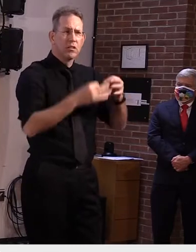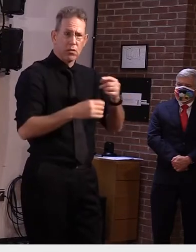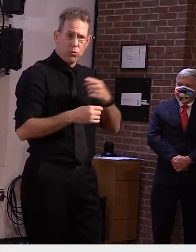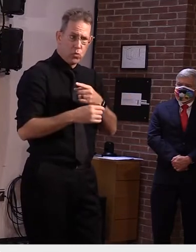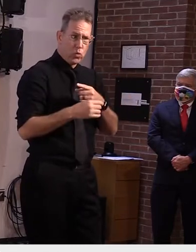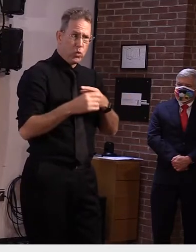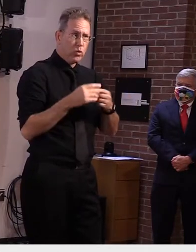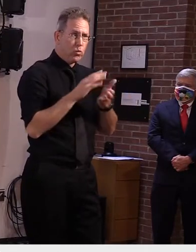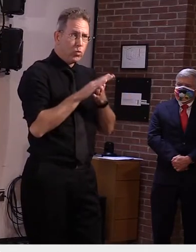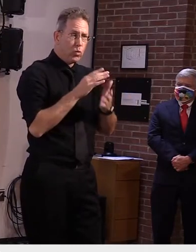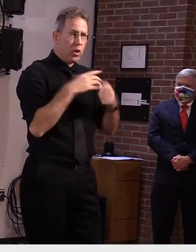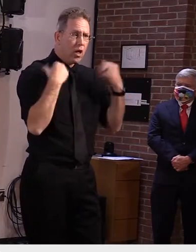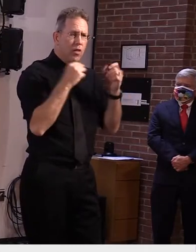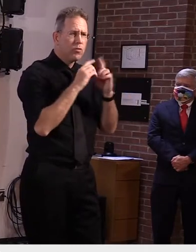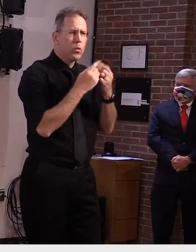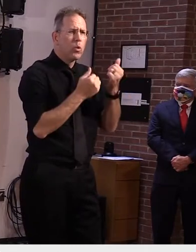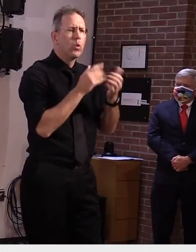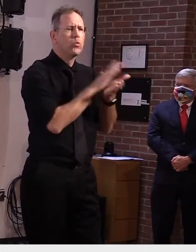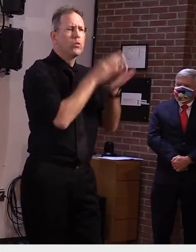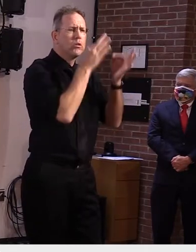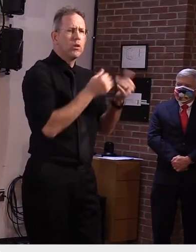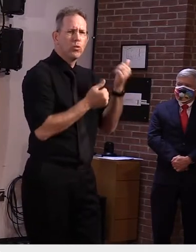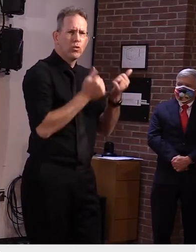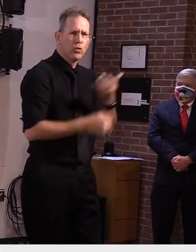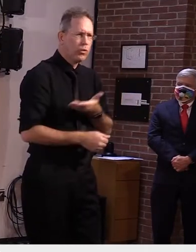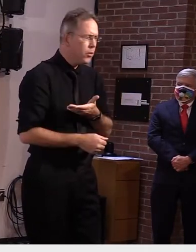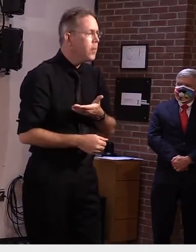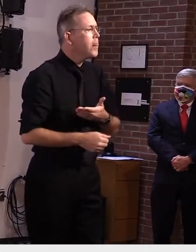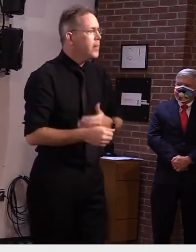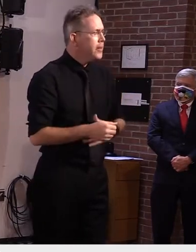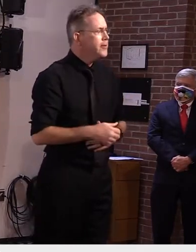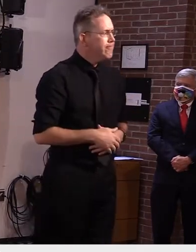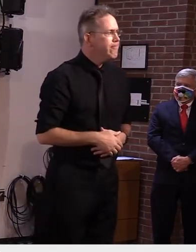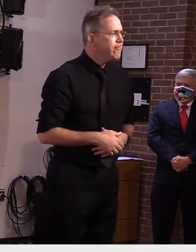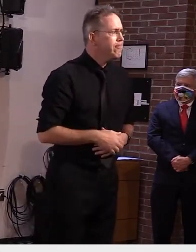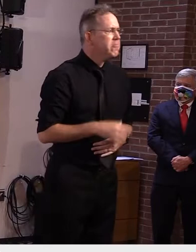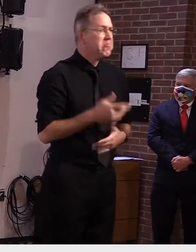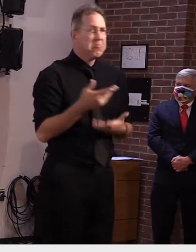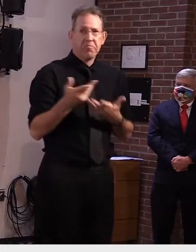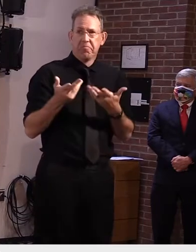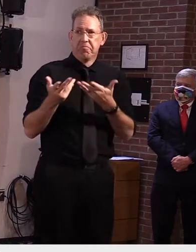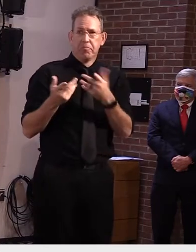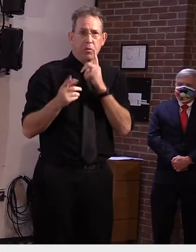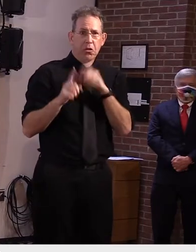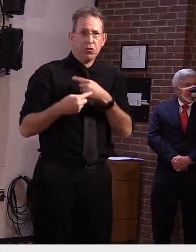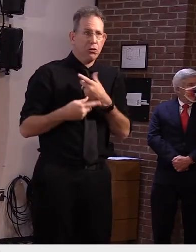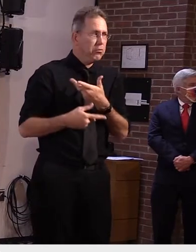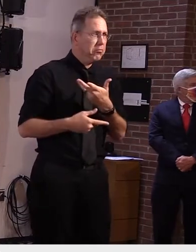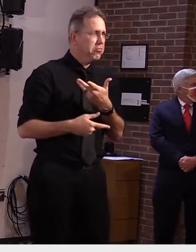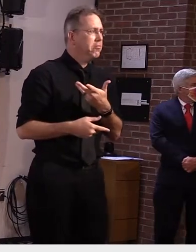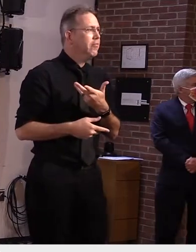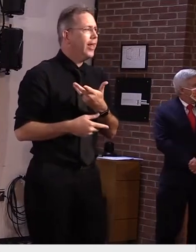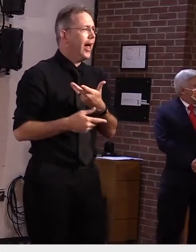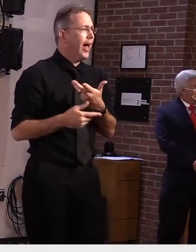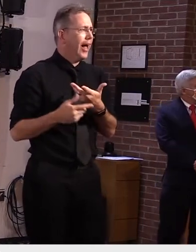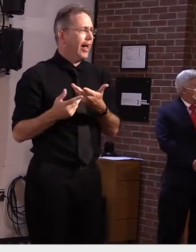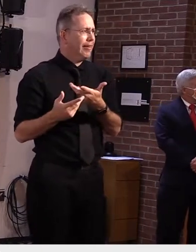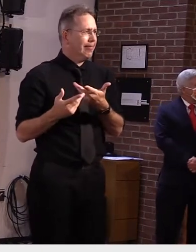Boucher or Secretary Boucher answer that. It's doctor as well isn't it? Dr.